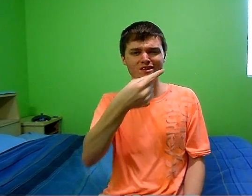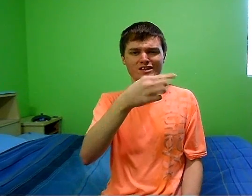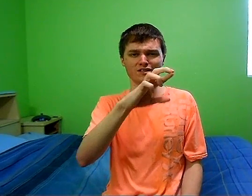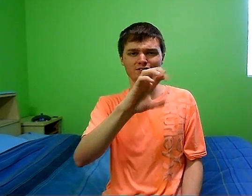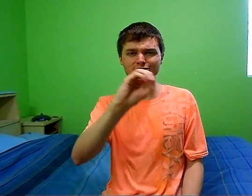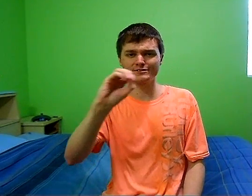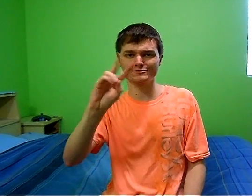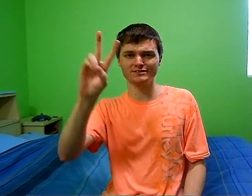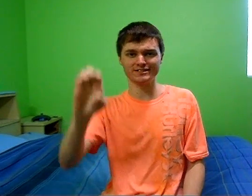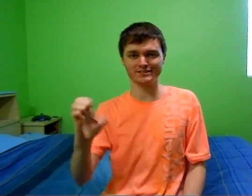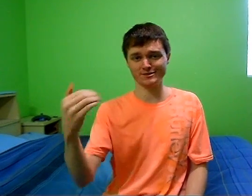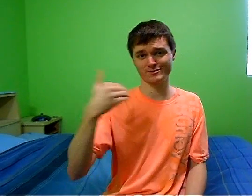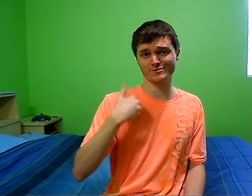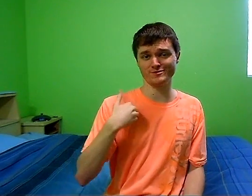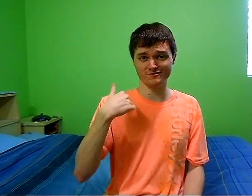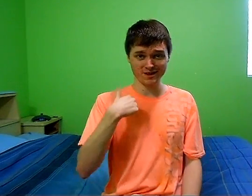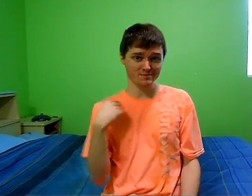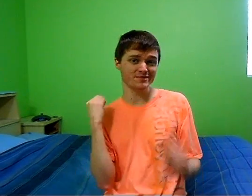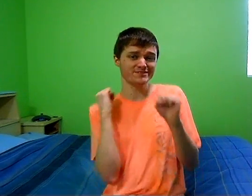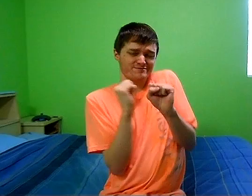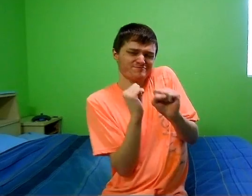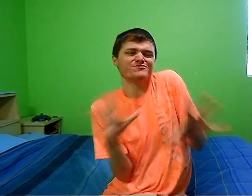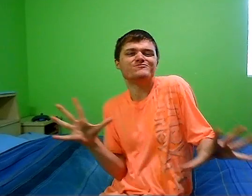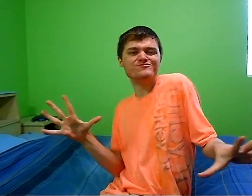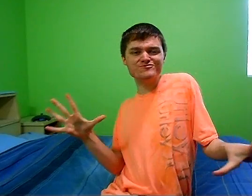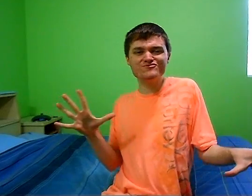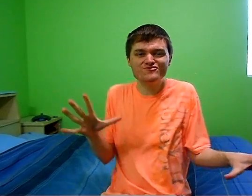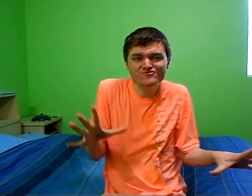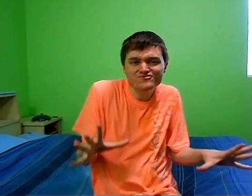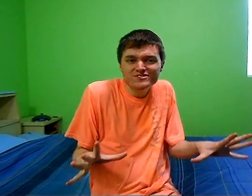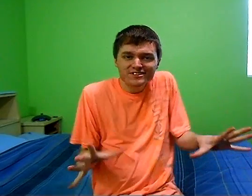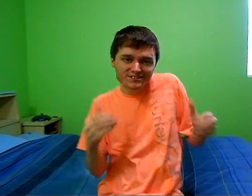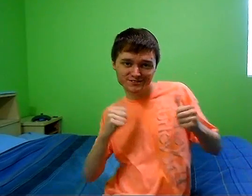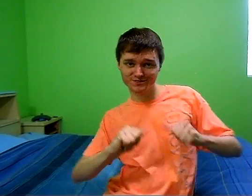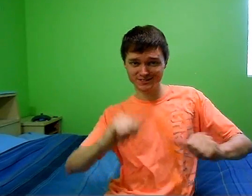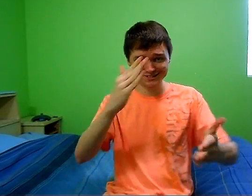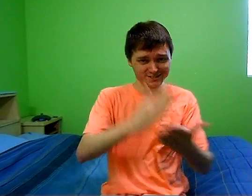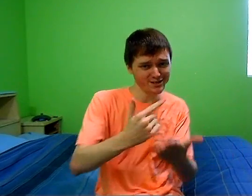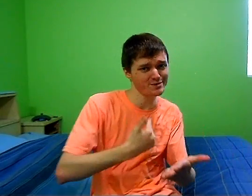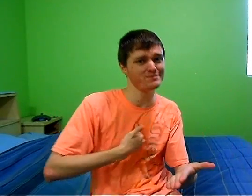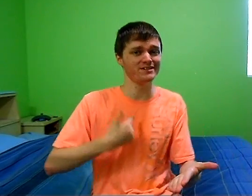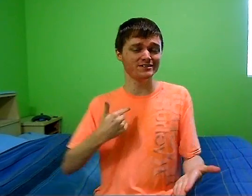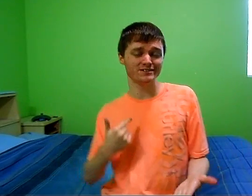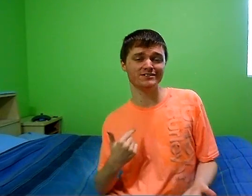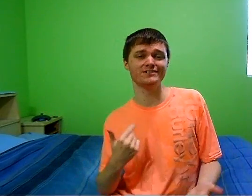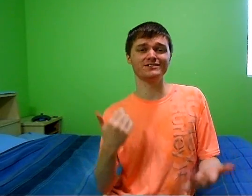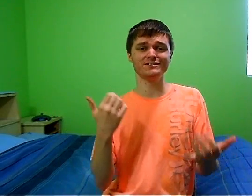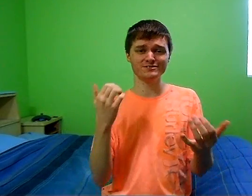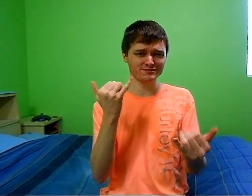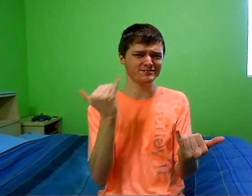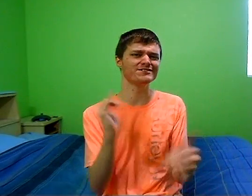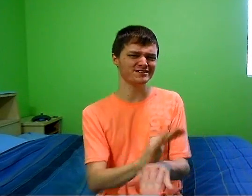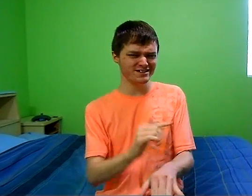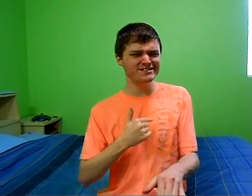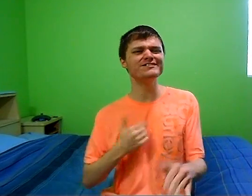Cause I've got the groove, I'll bust a move Just try and stop me I feel like dancing